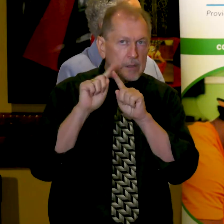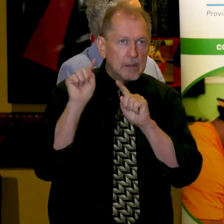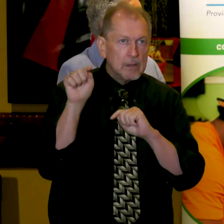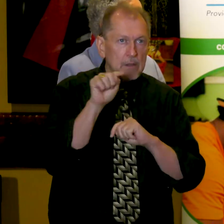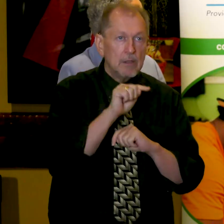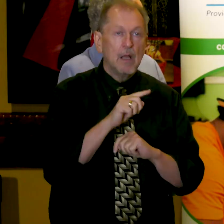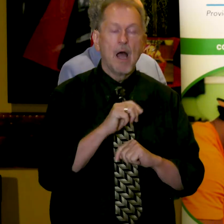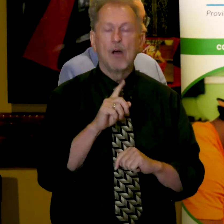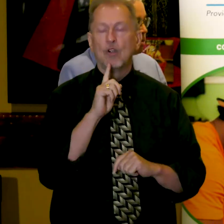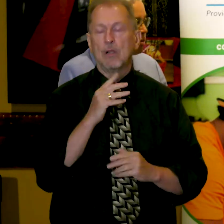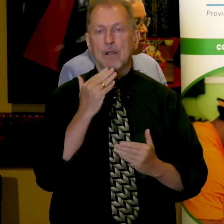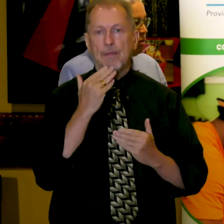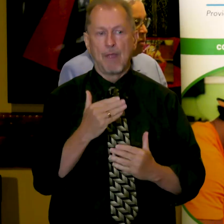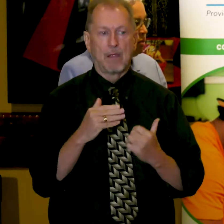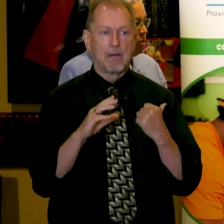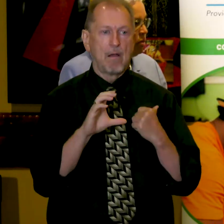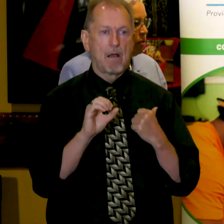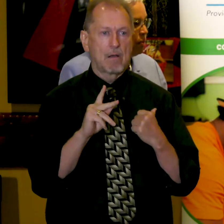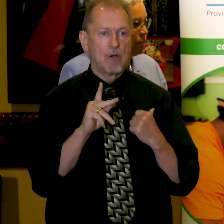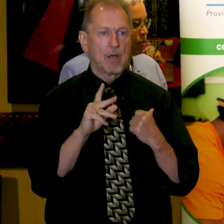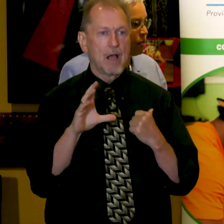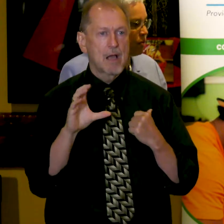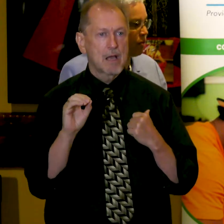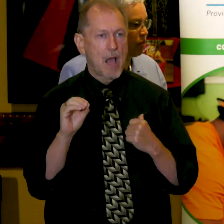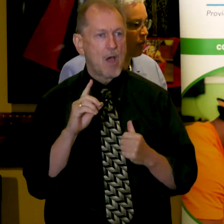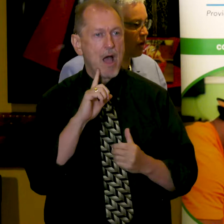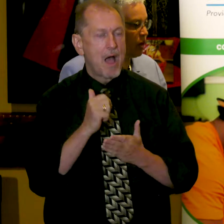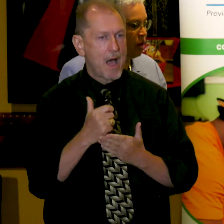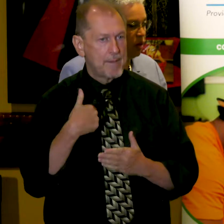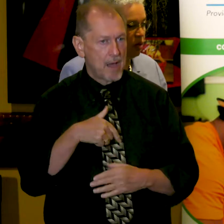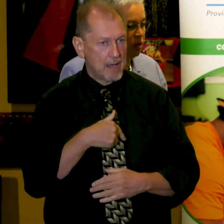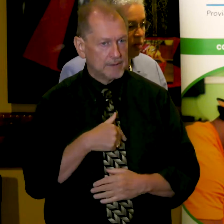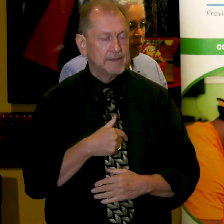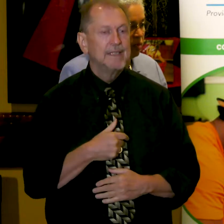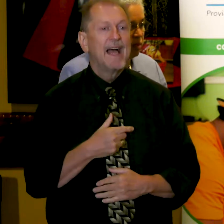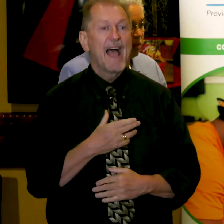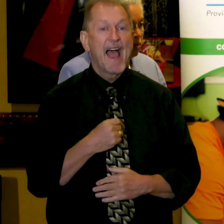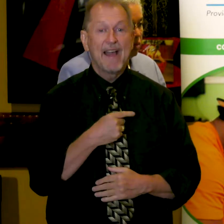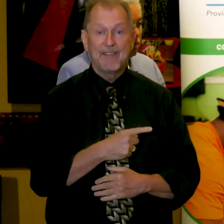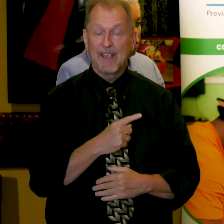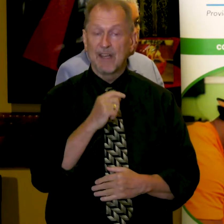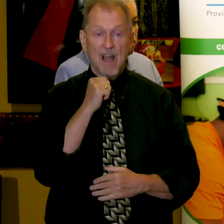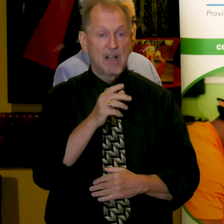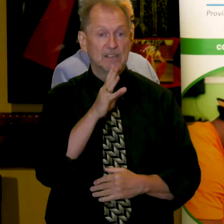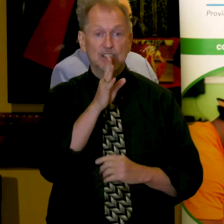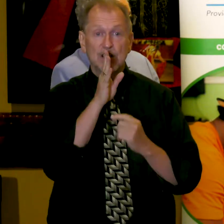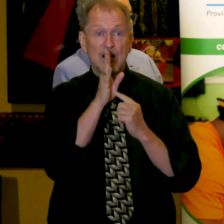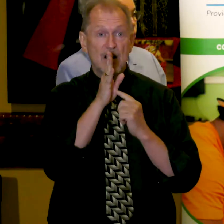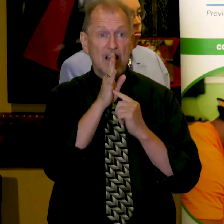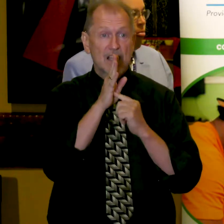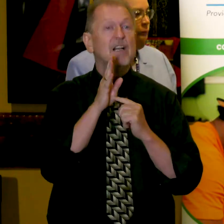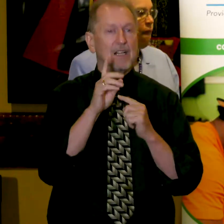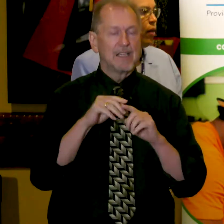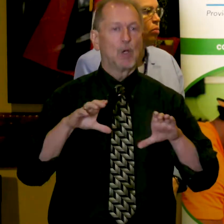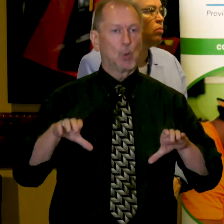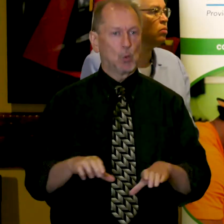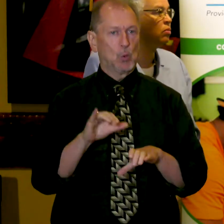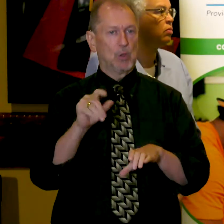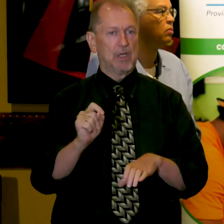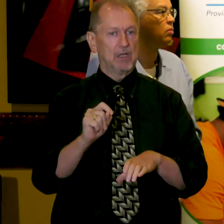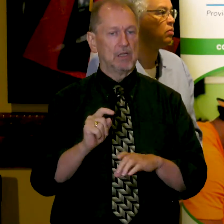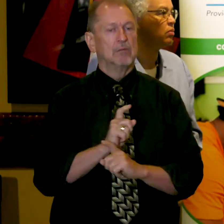County and what Cook County has done. The fact that we have put our money where our mouth is, we have really